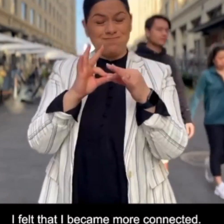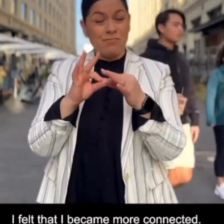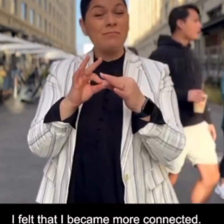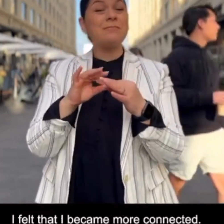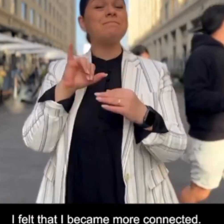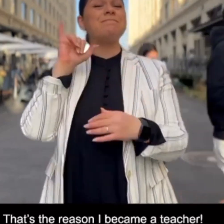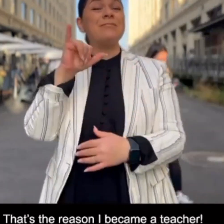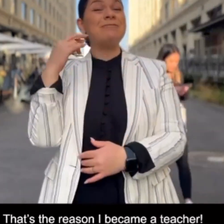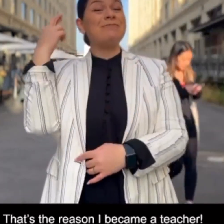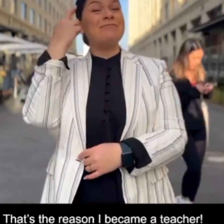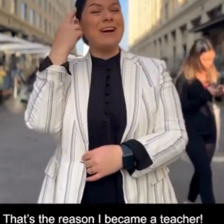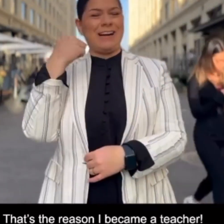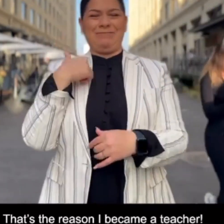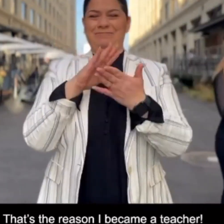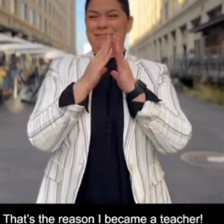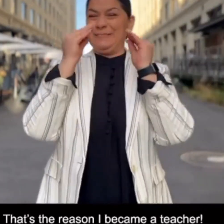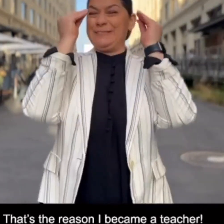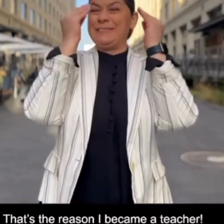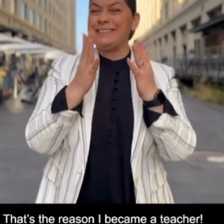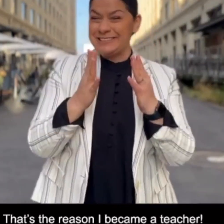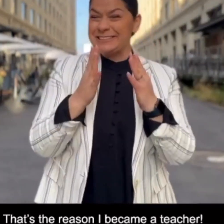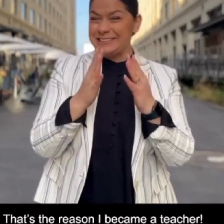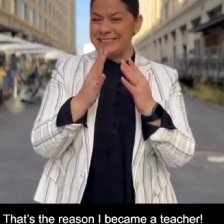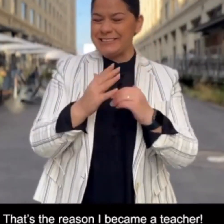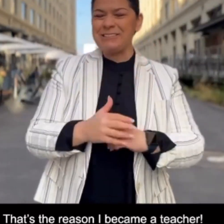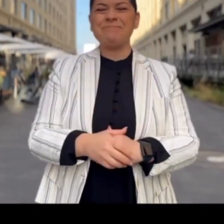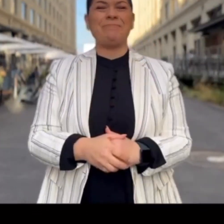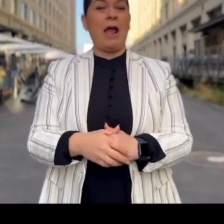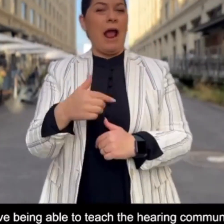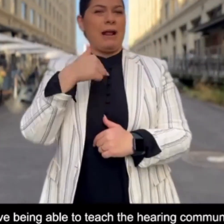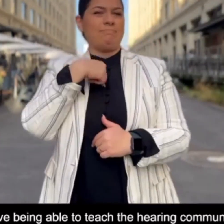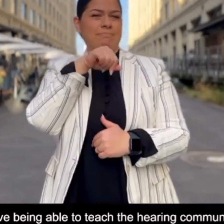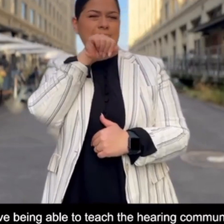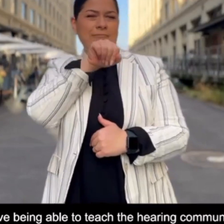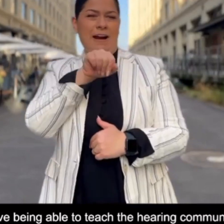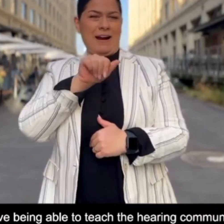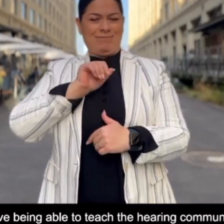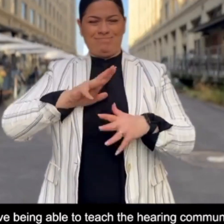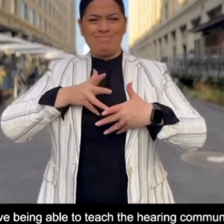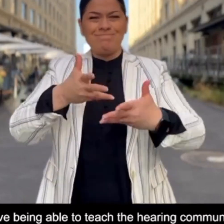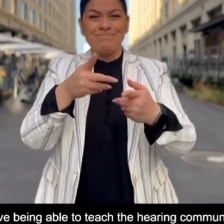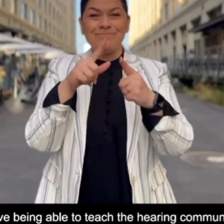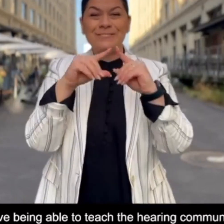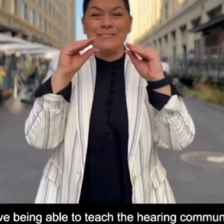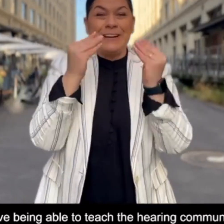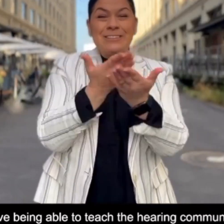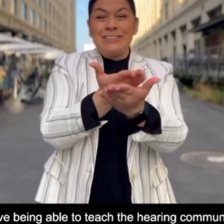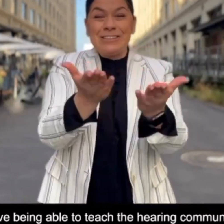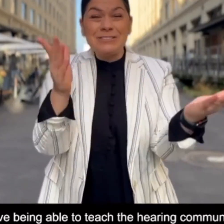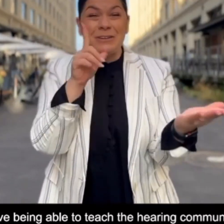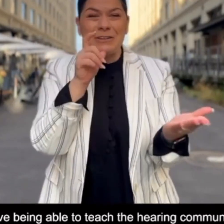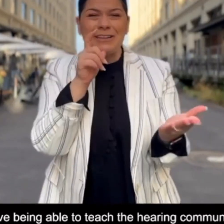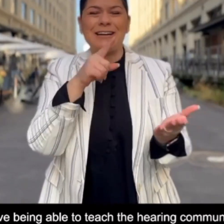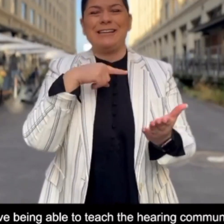connected. That's the reason I became a teacher. I love being able to teach the hearing community.